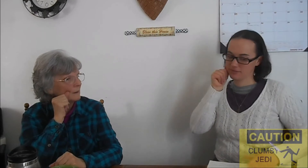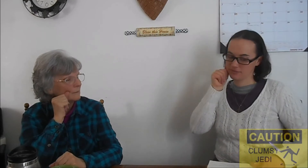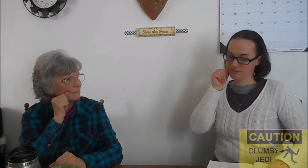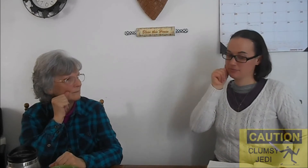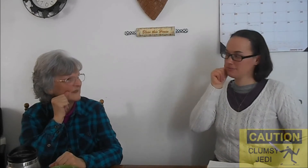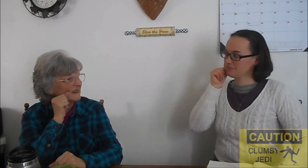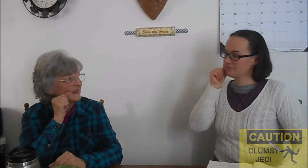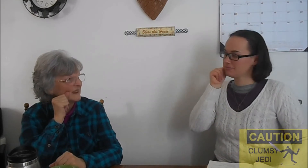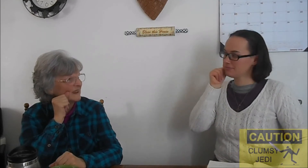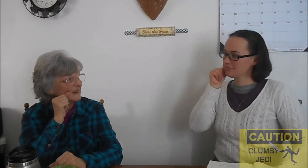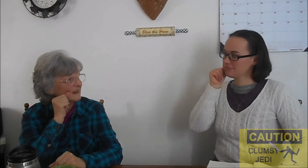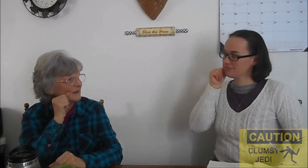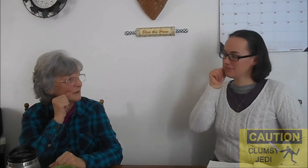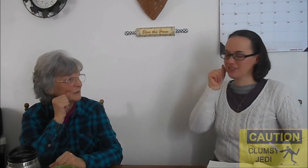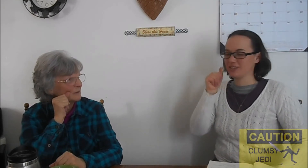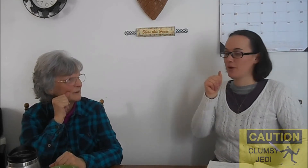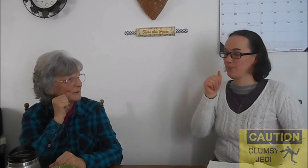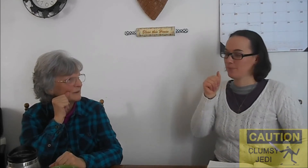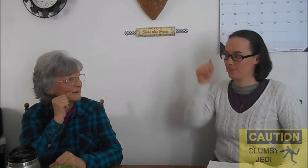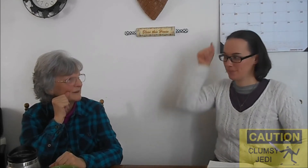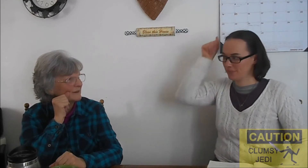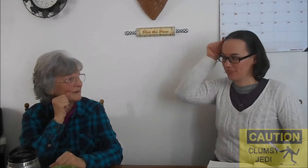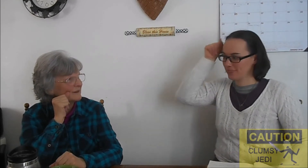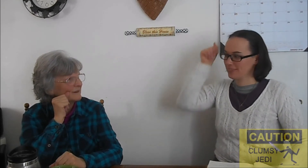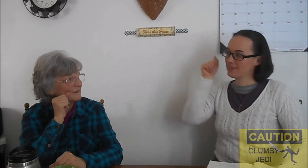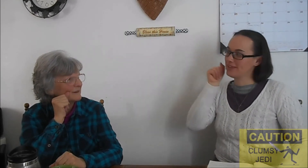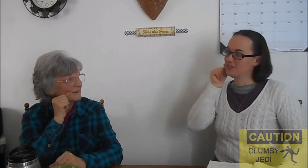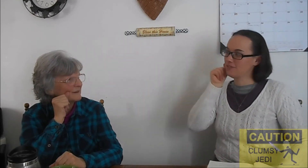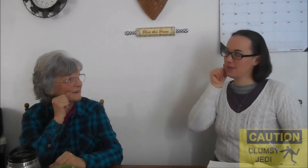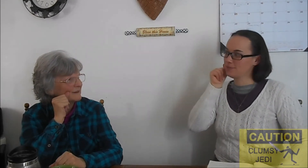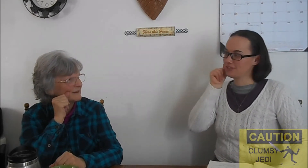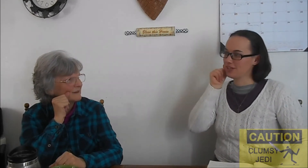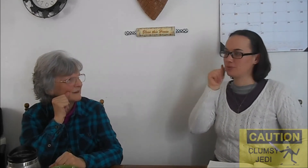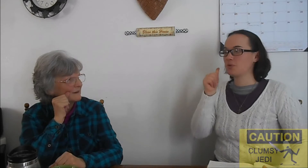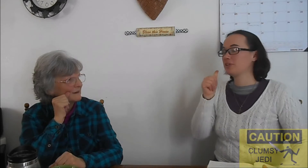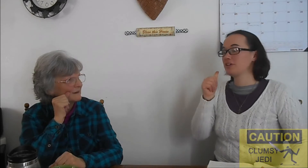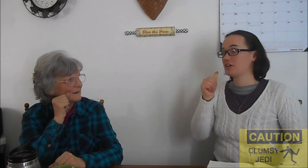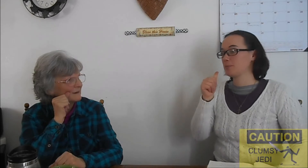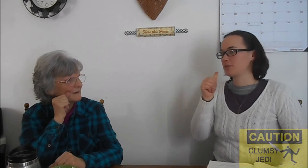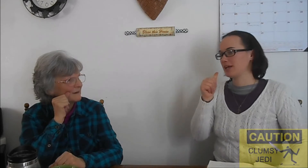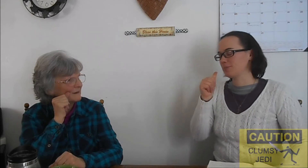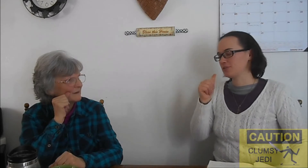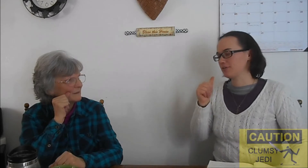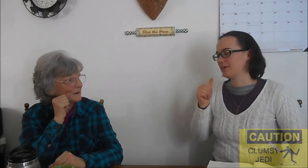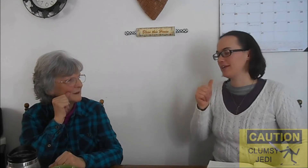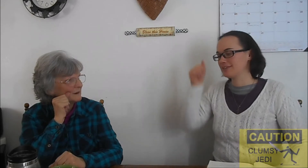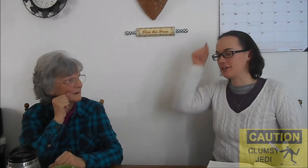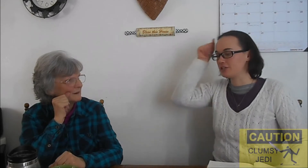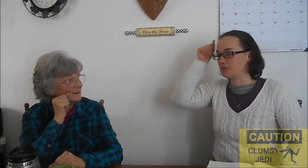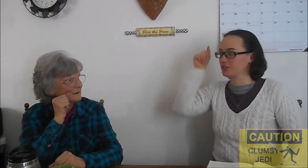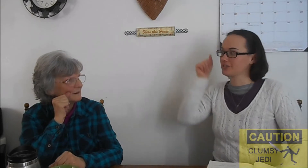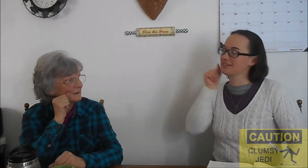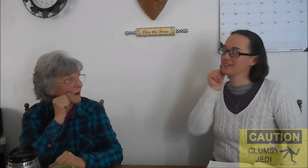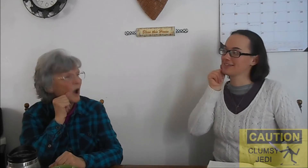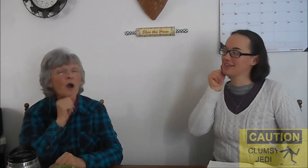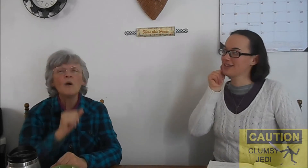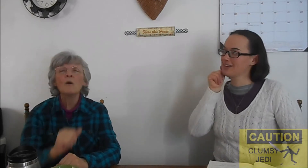Is it a boy again? No. It's a family sign. We've only did it a couple times, so it's adult. Oh.